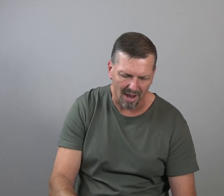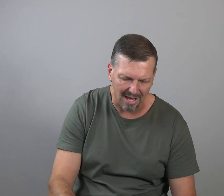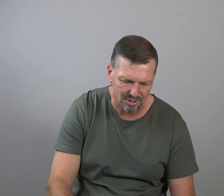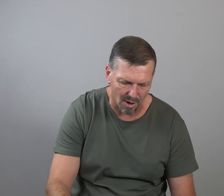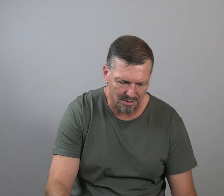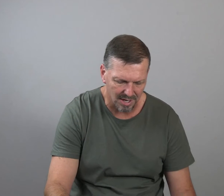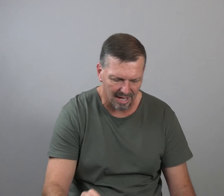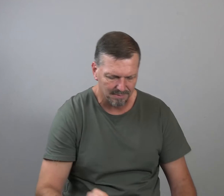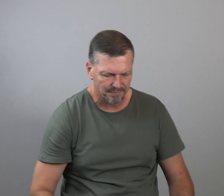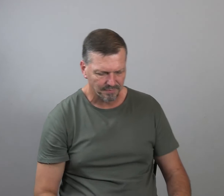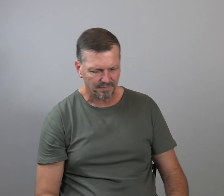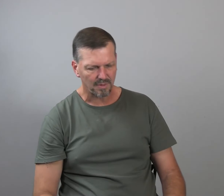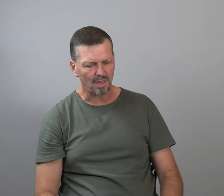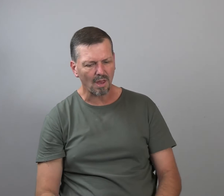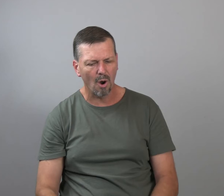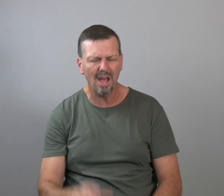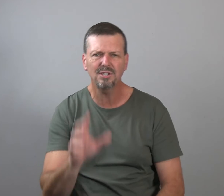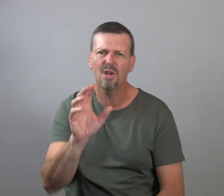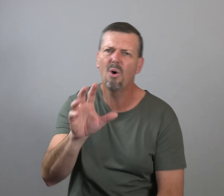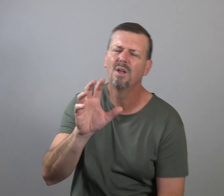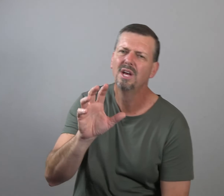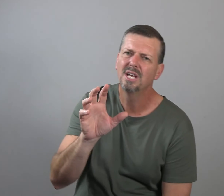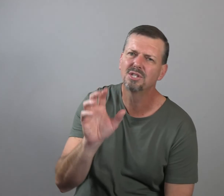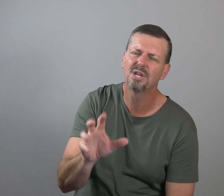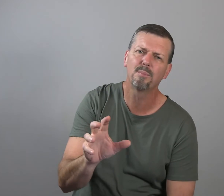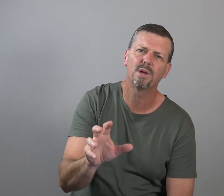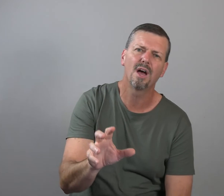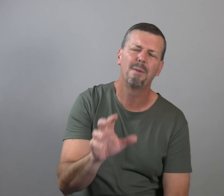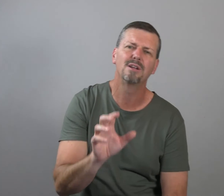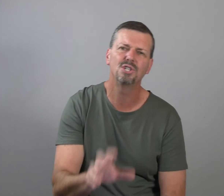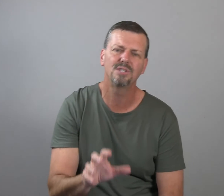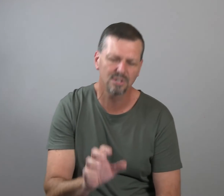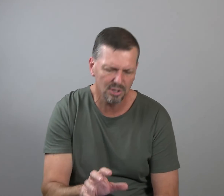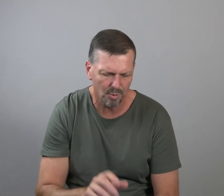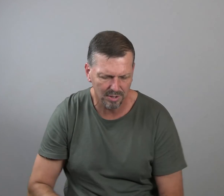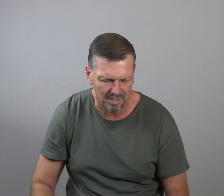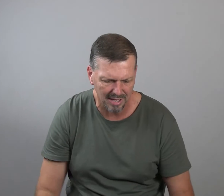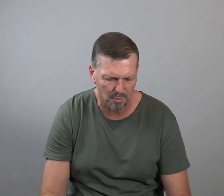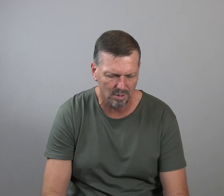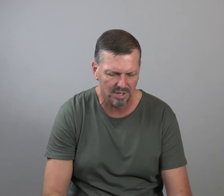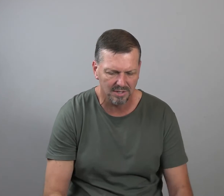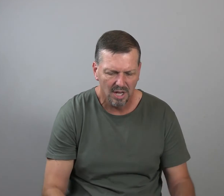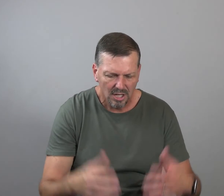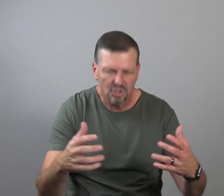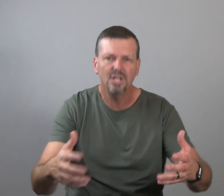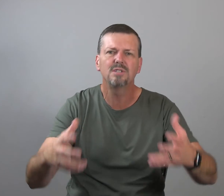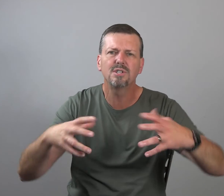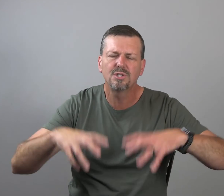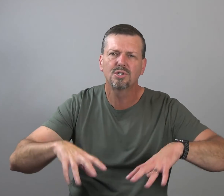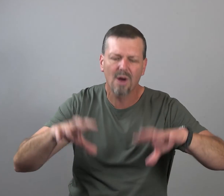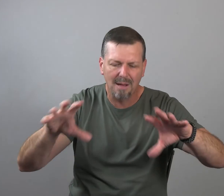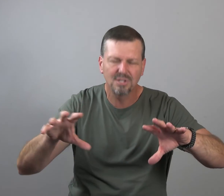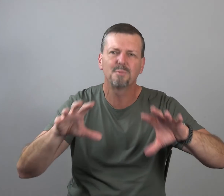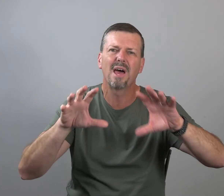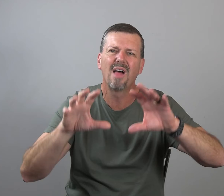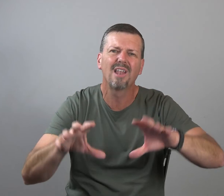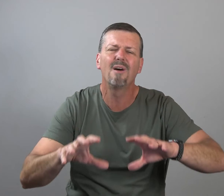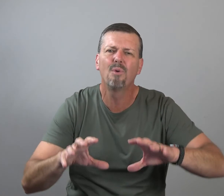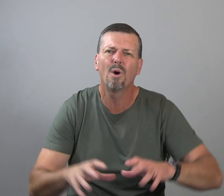you our last thought today. Our last thought is simply about Jesus. Listen to what this last point says. Jesus describes this battle. I love the